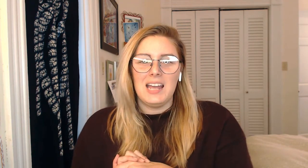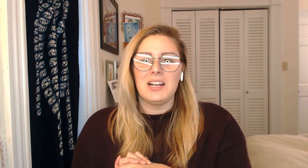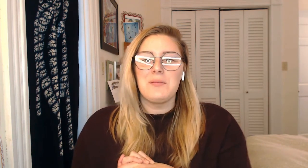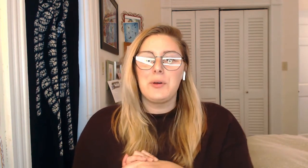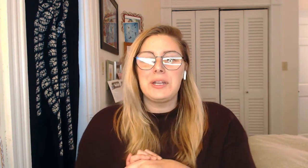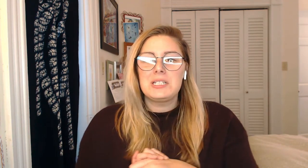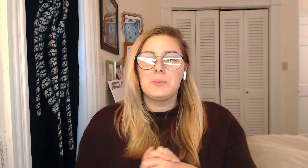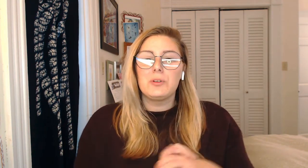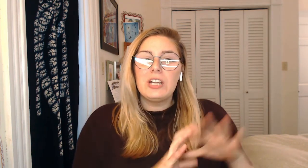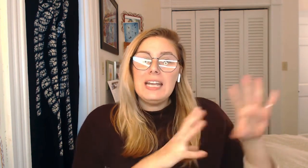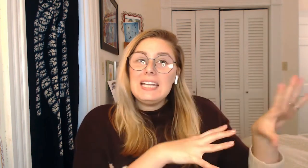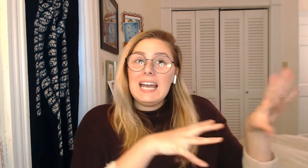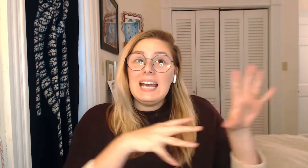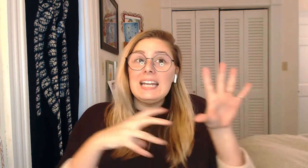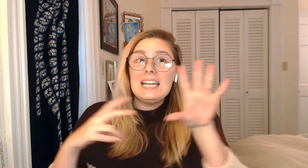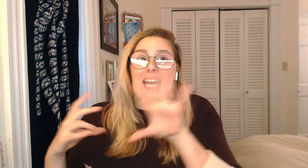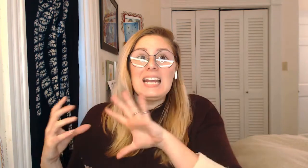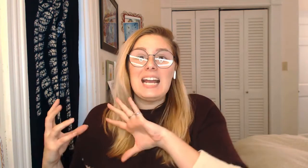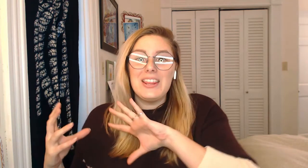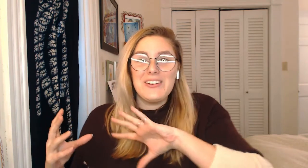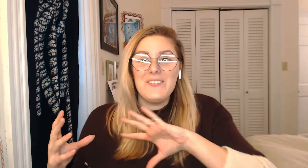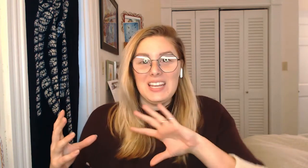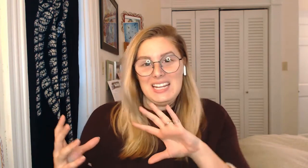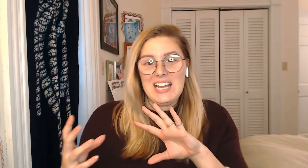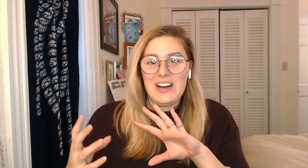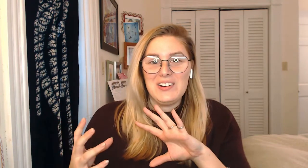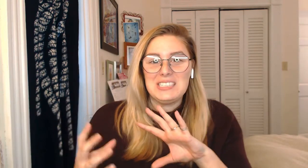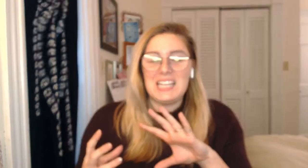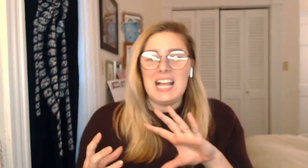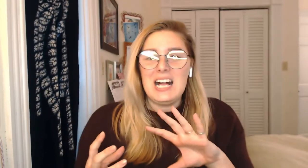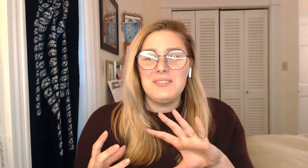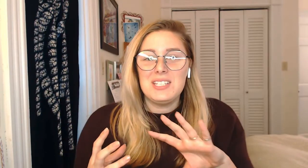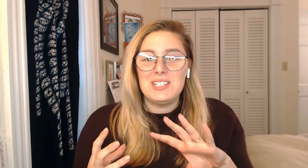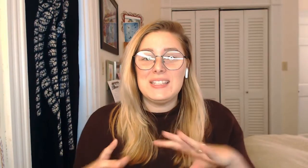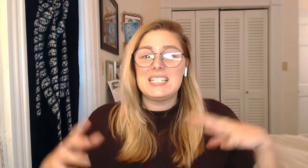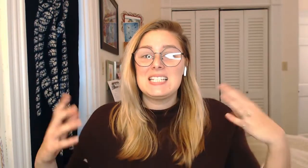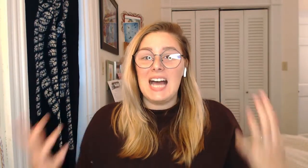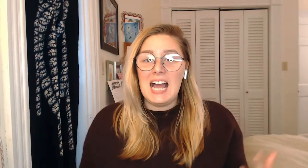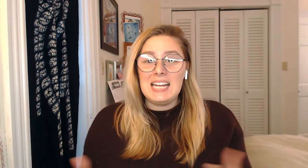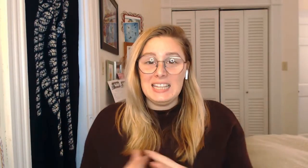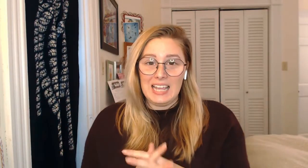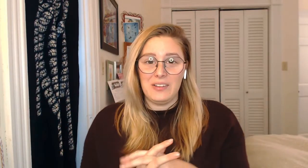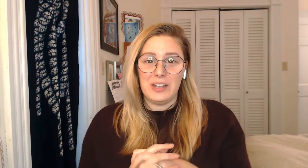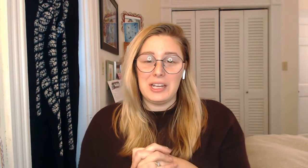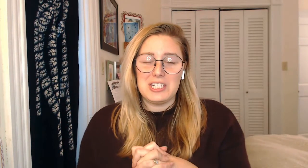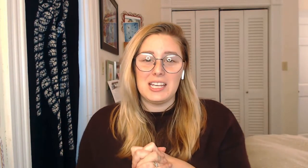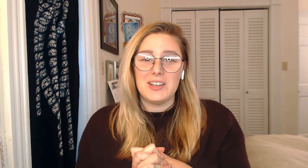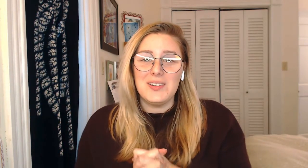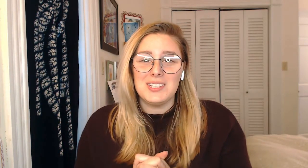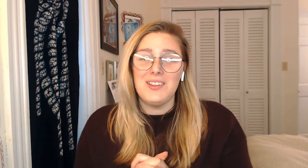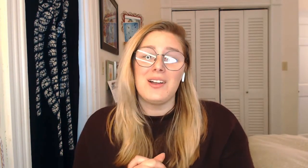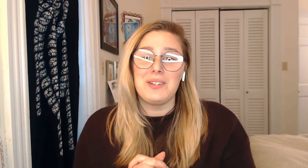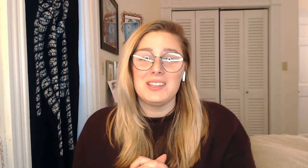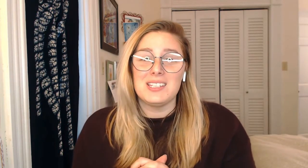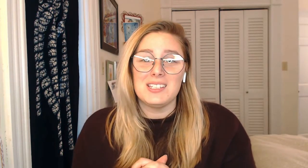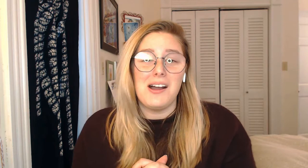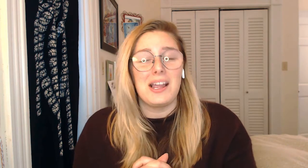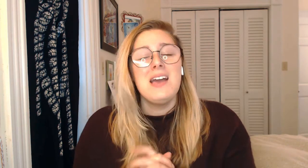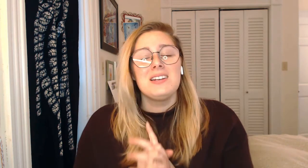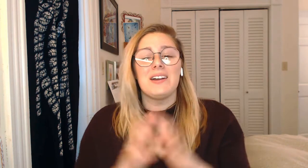I'm going to bring in another video that helps do the sign language that goes along with this song. Now you